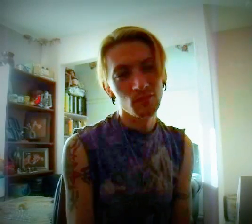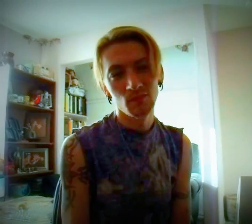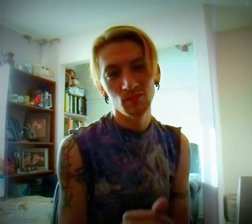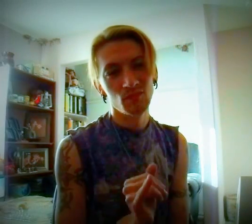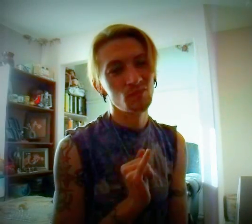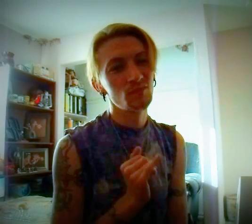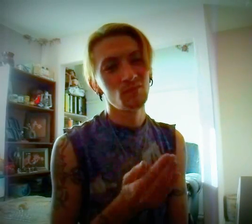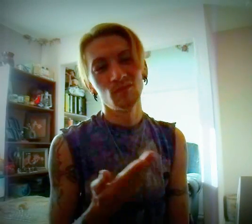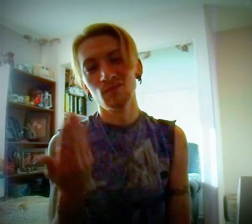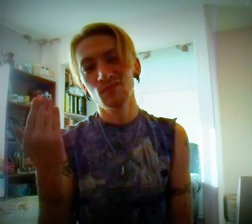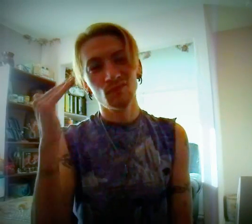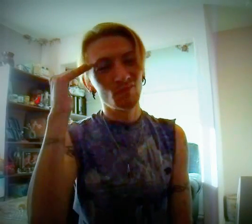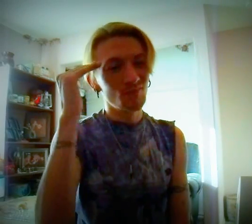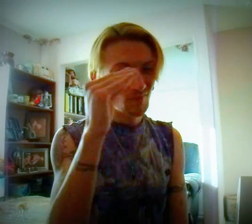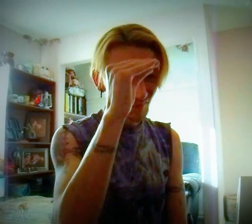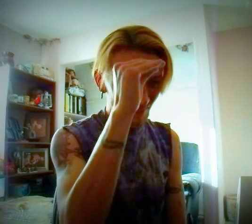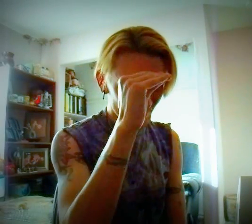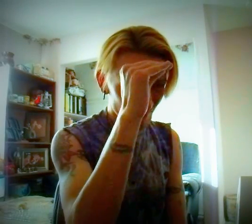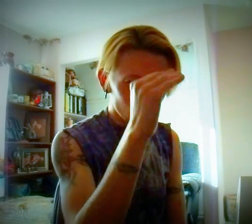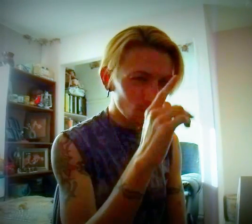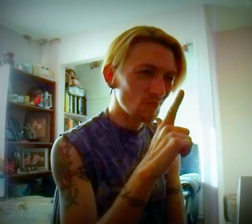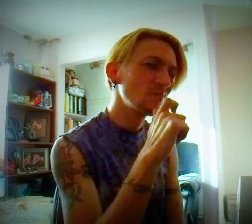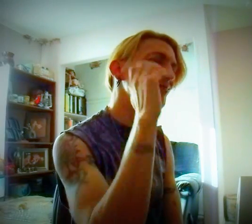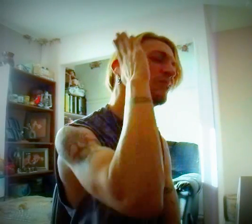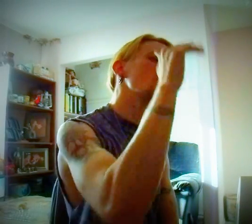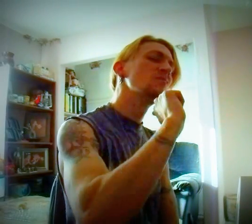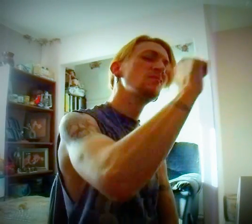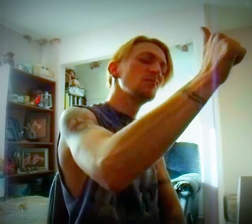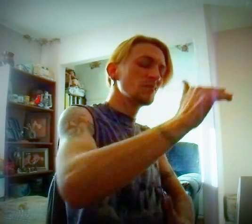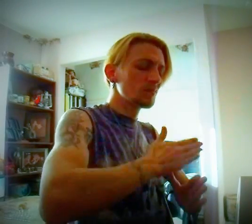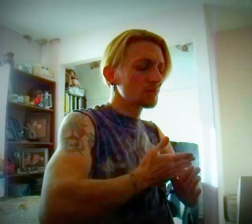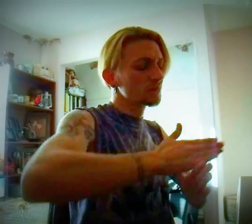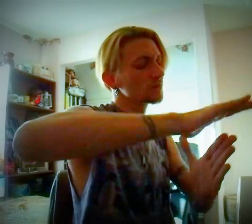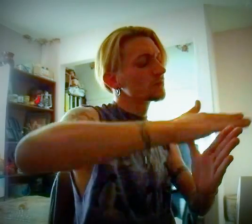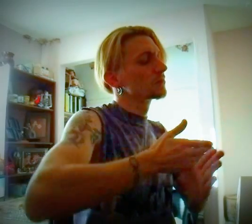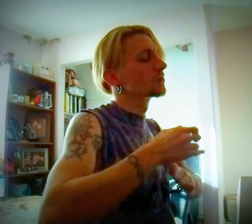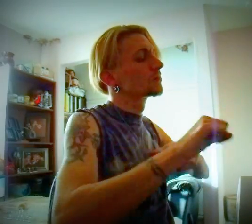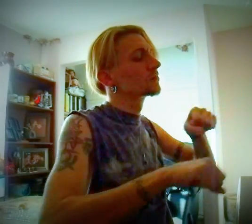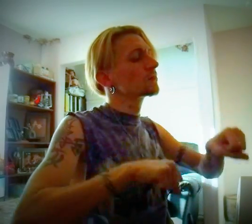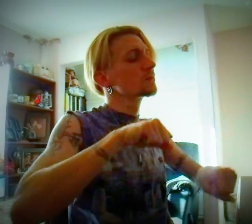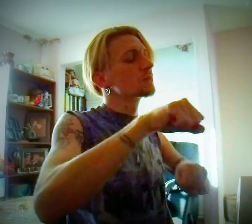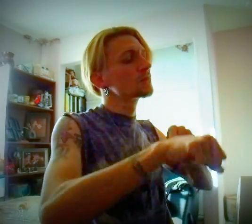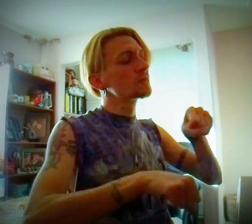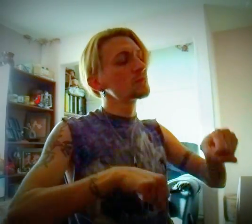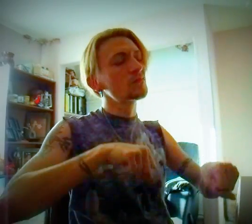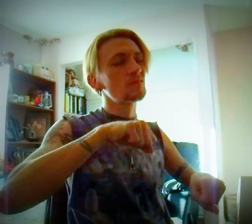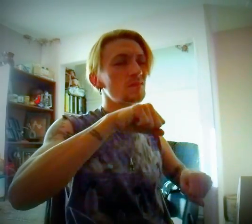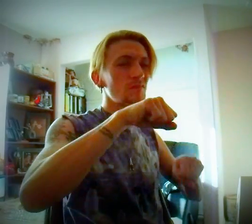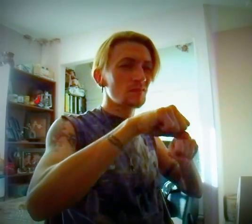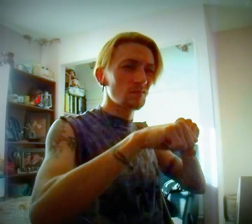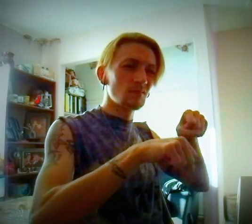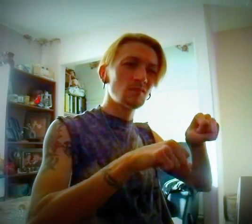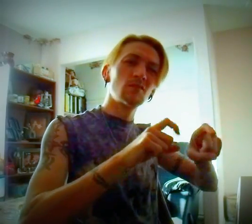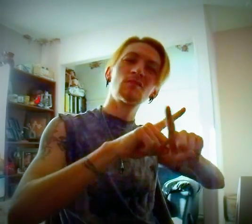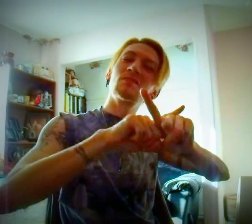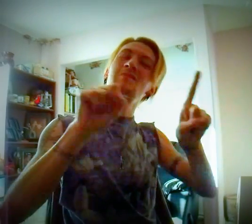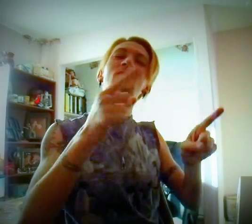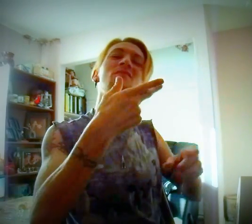I knew a boy who would not share his bite Oh, but he